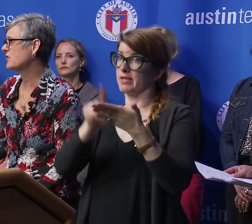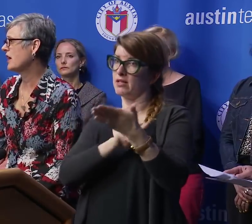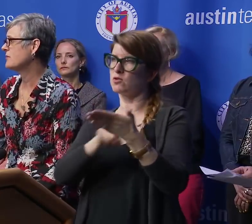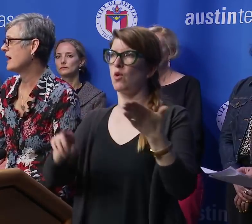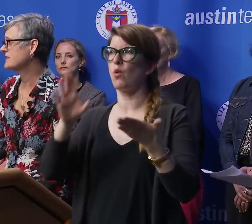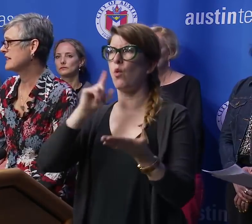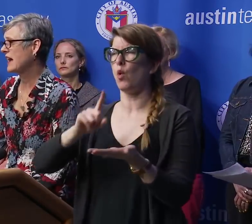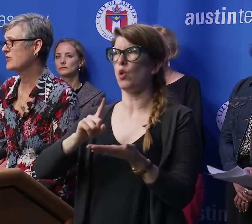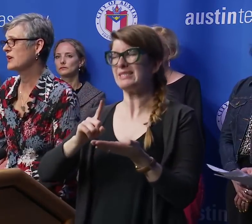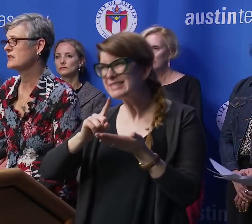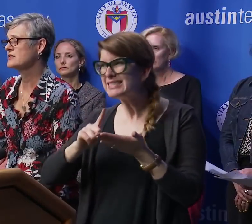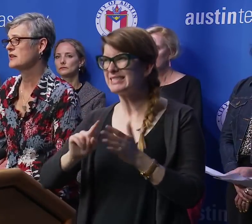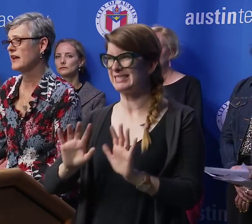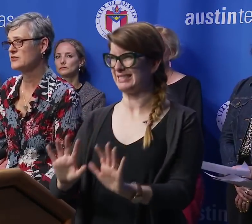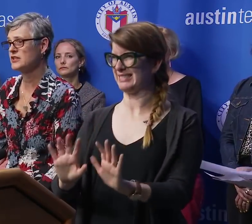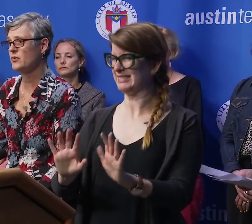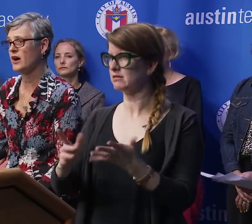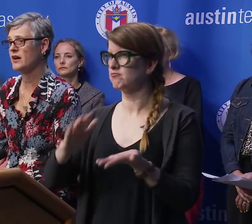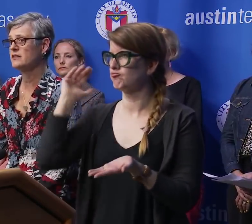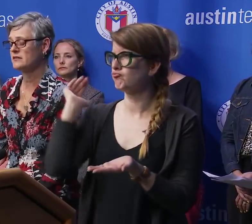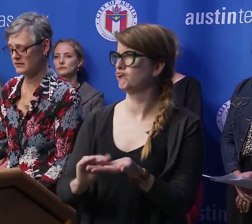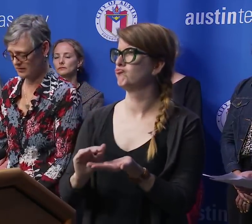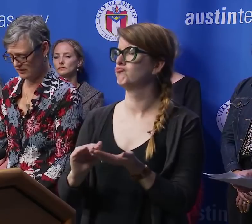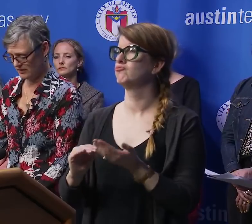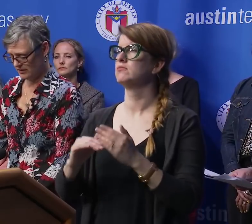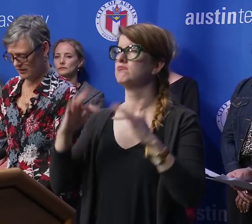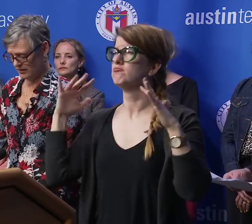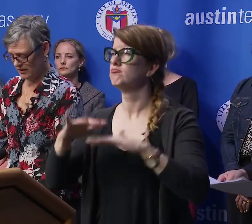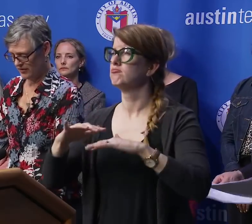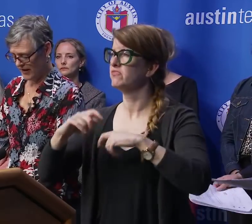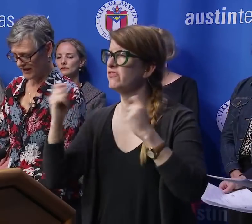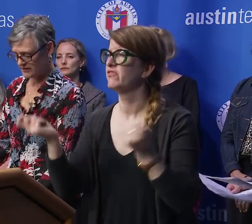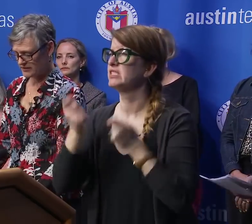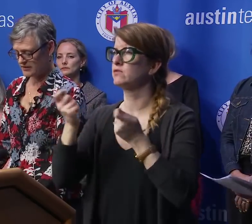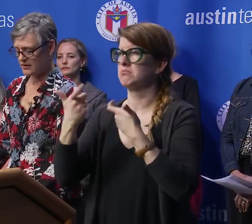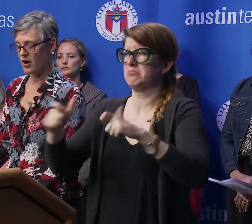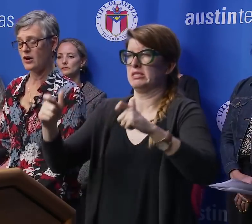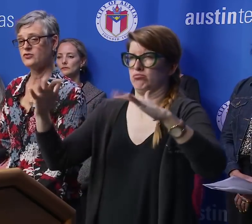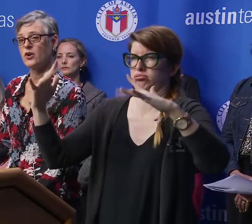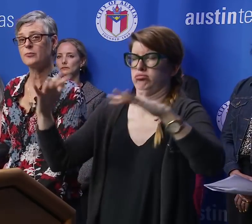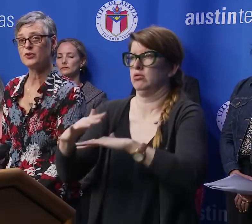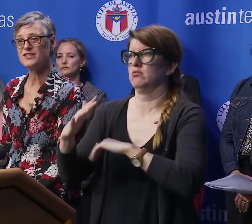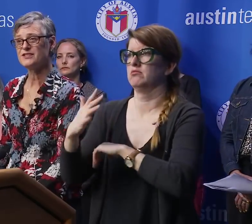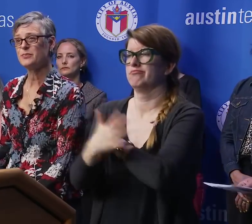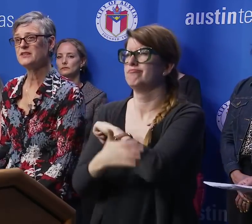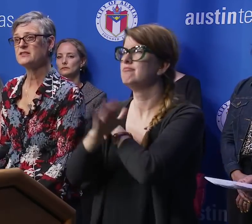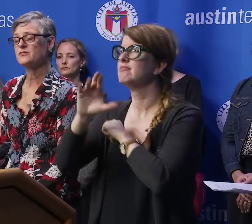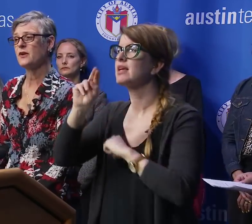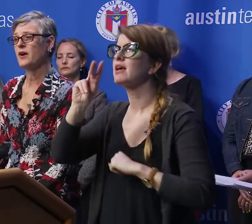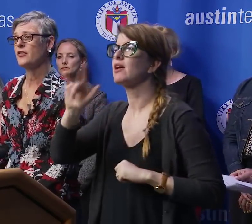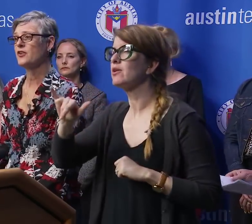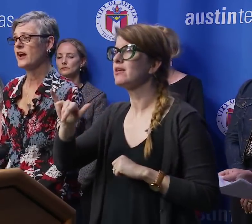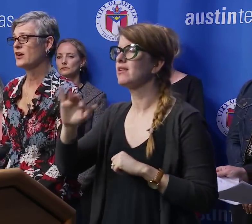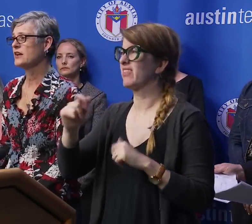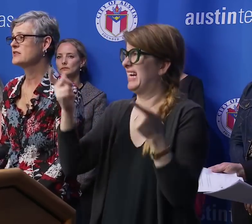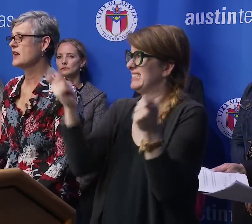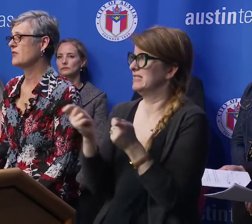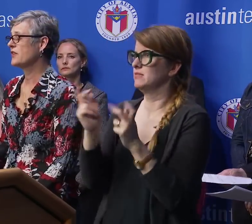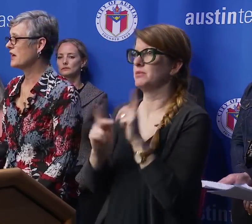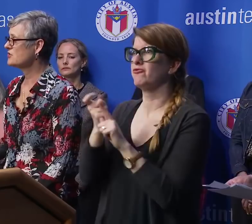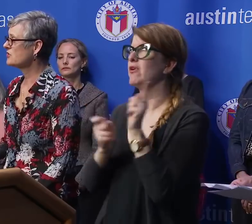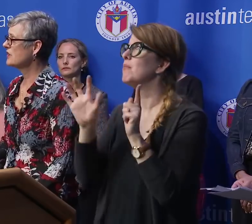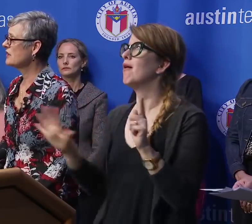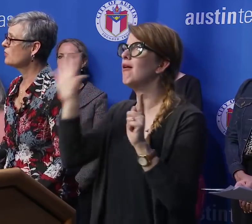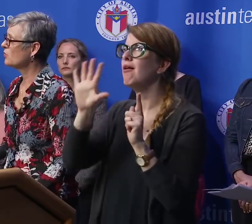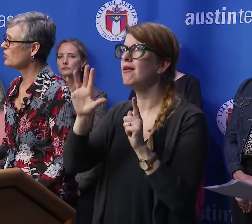festival and mass gatherings countywide. That are drawing participants from other areas